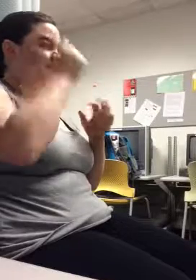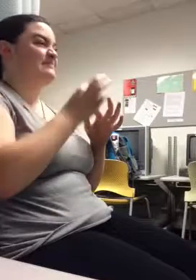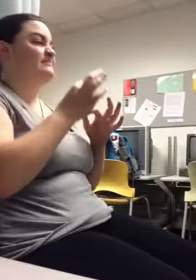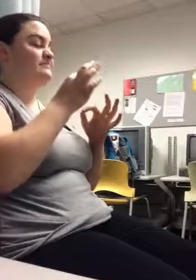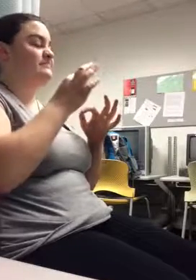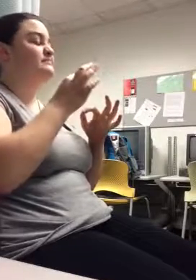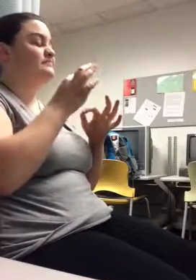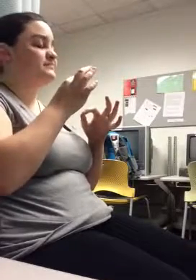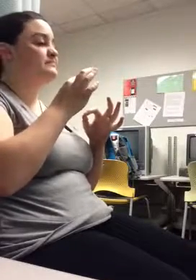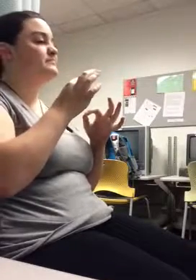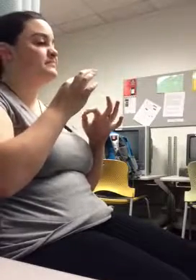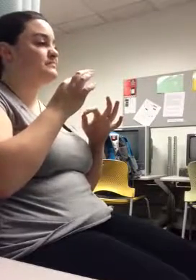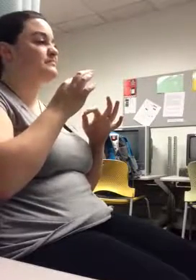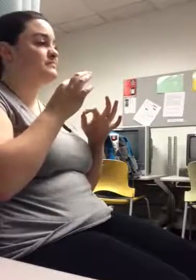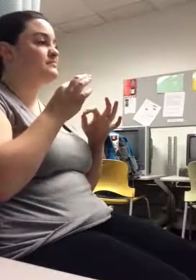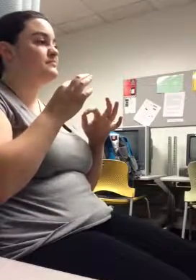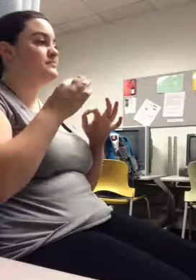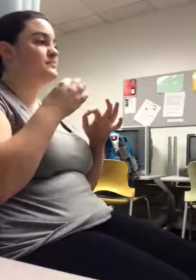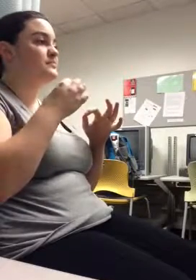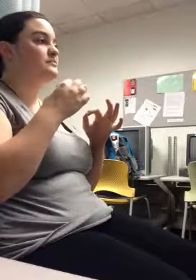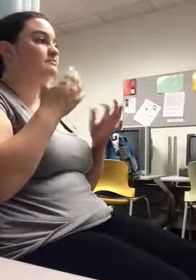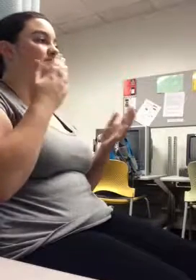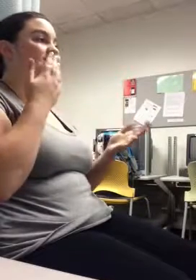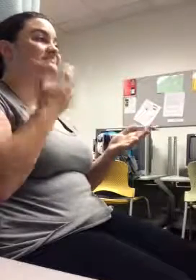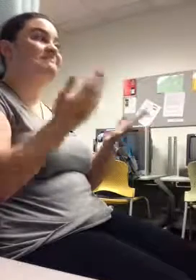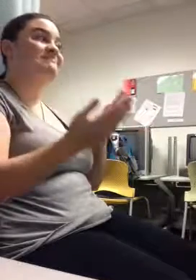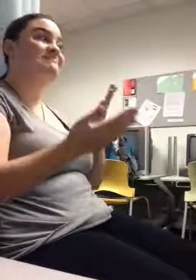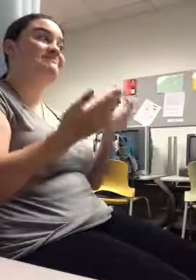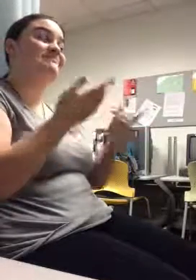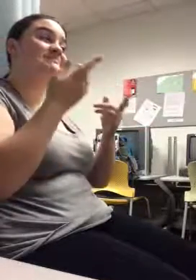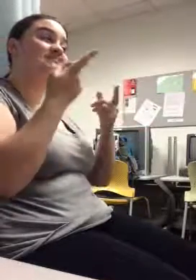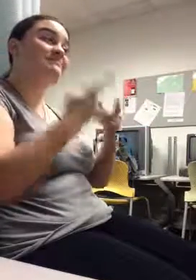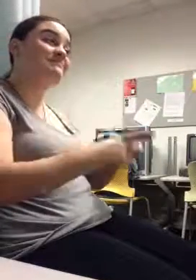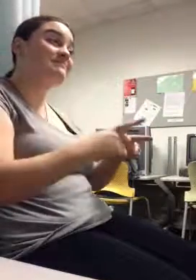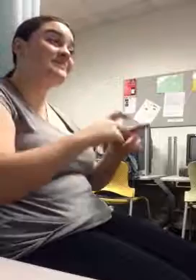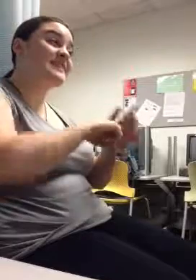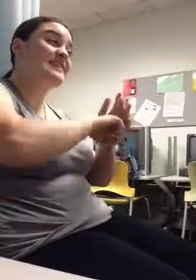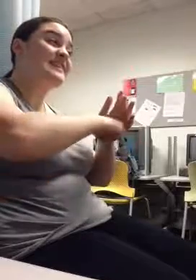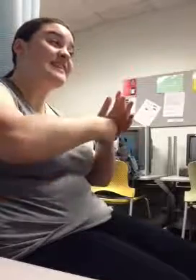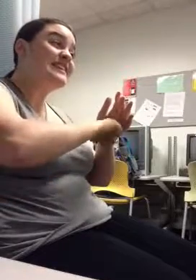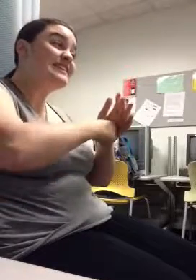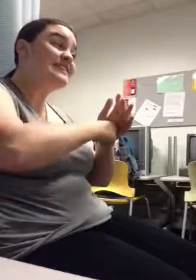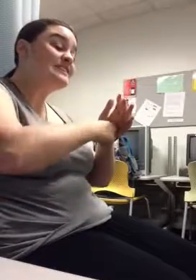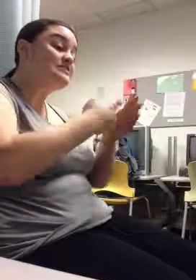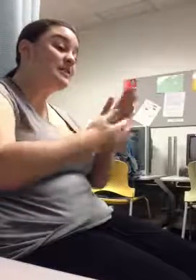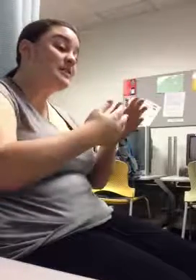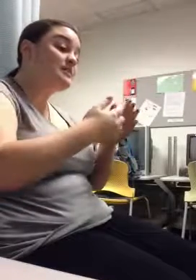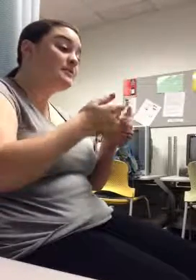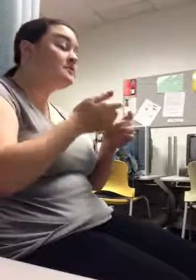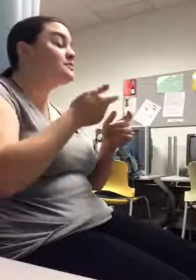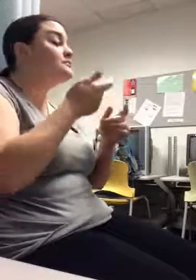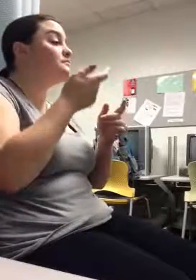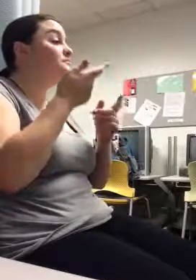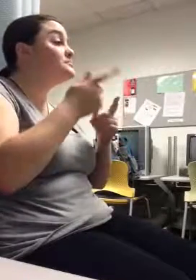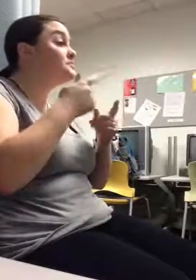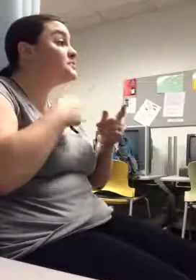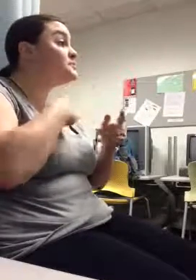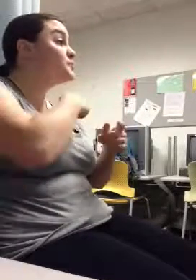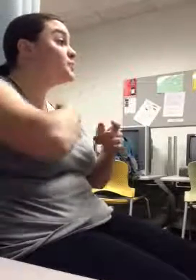that the keys had likely fallen out while Heidi was leaning over the side of the raft watching for